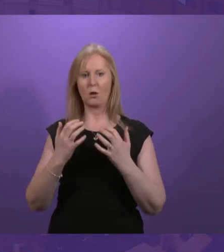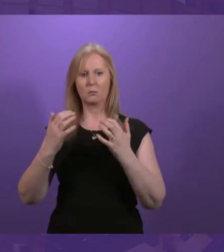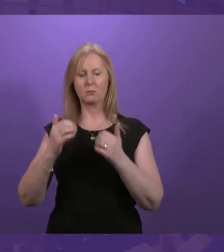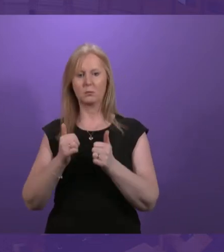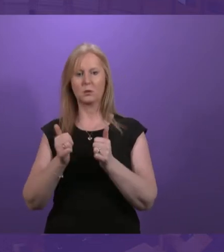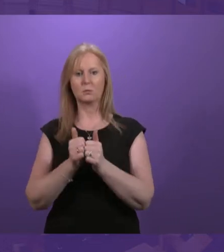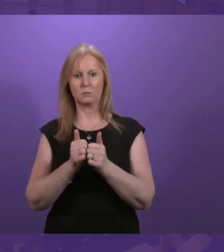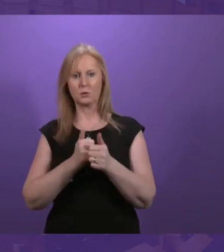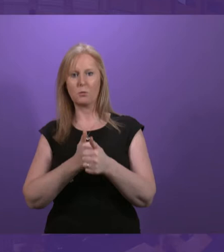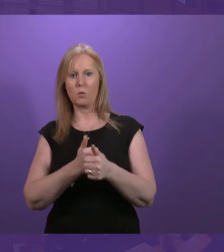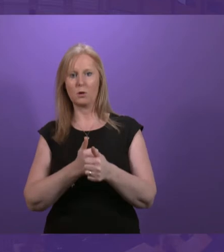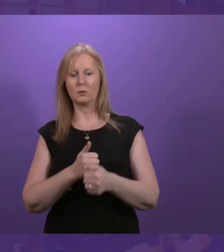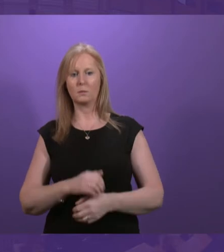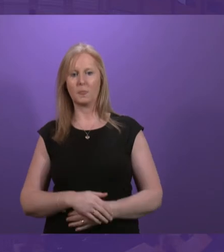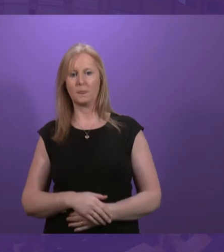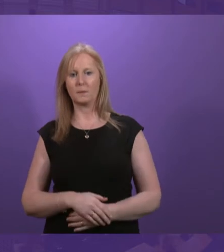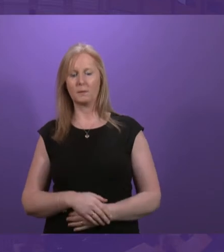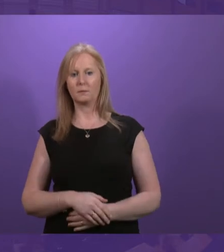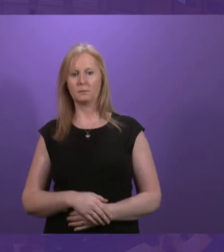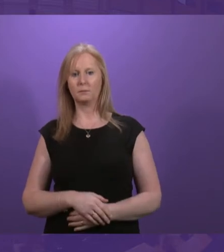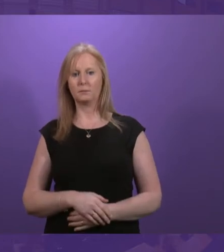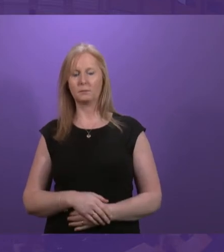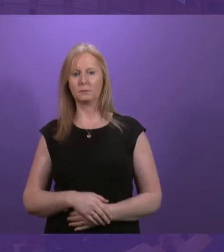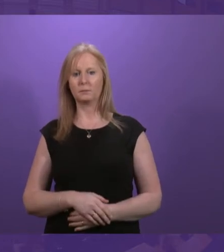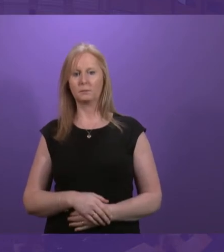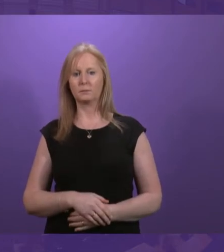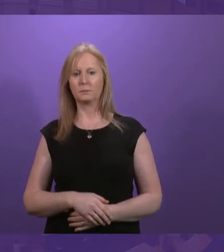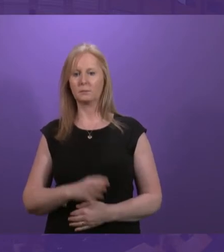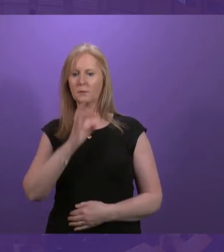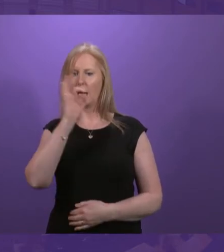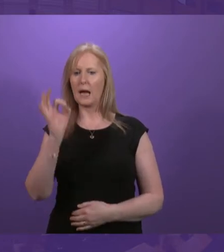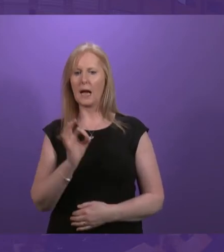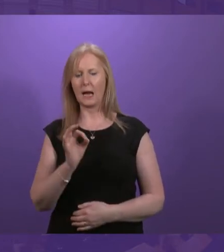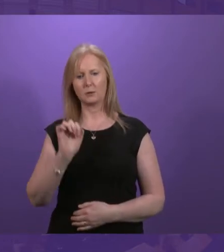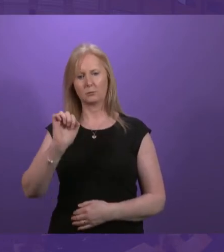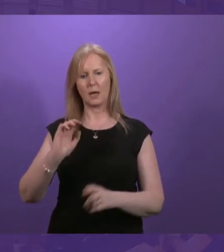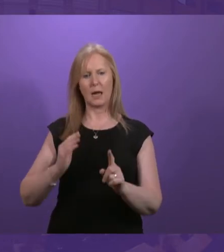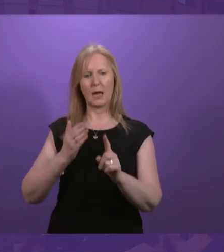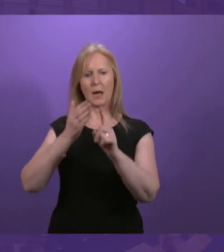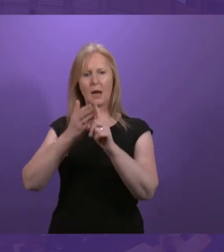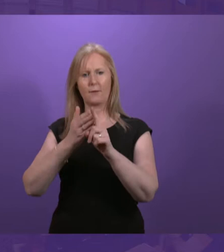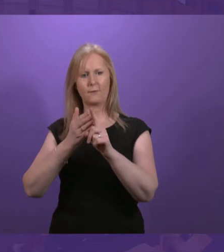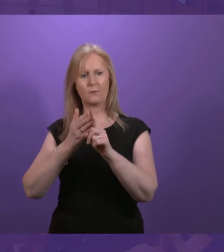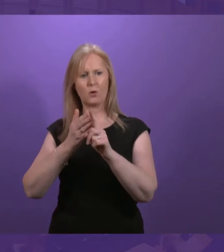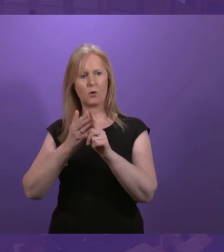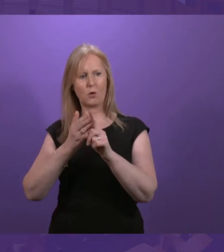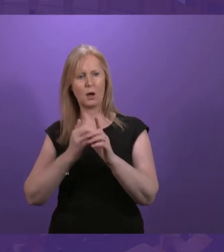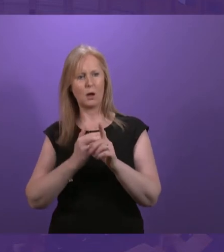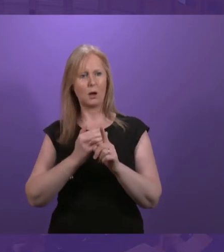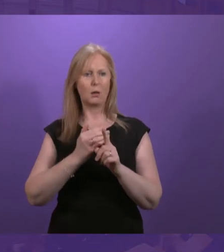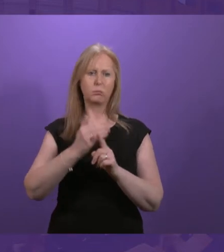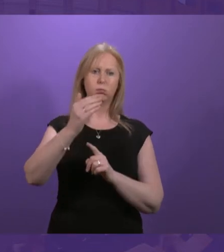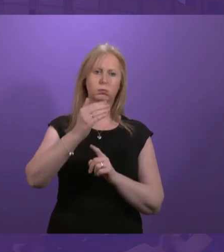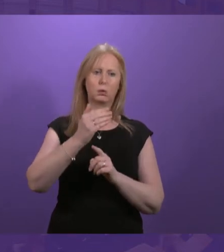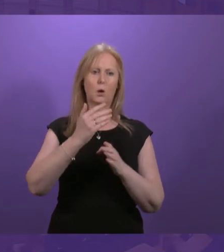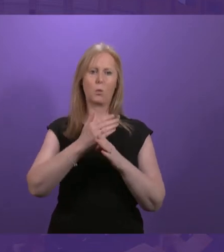extent of the Cabinet Secretary's ambition in this regard? Is she aiming, for example, that the great majority of working age applicants